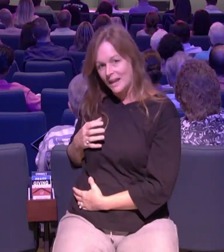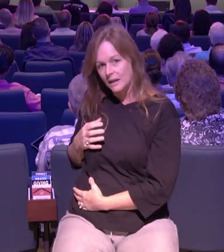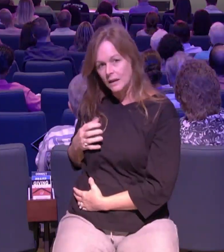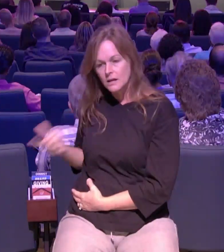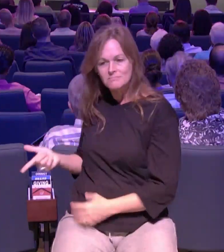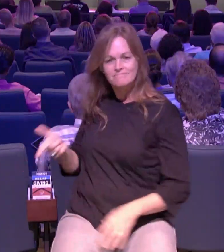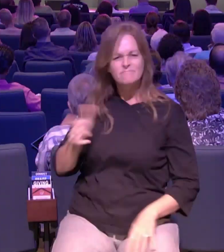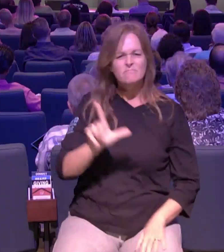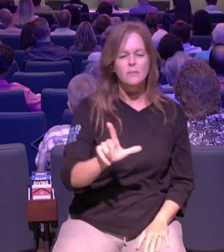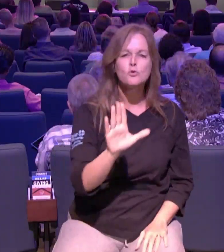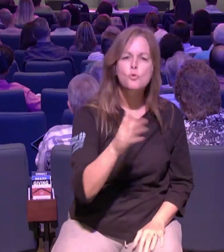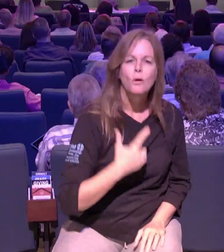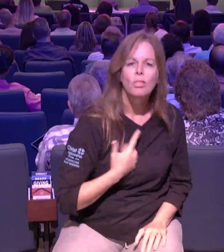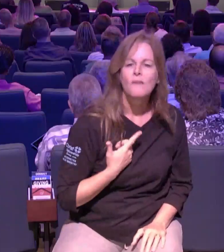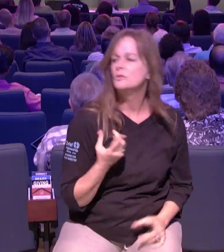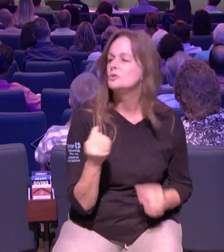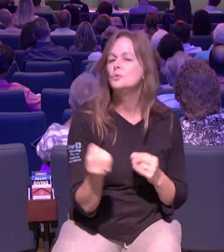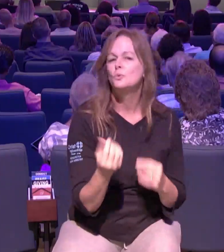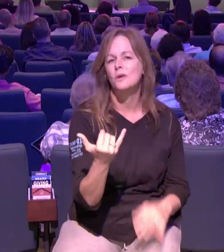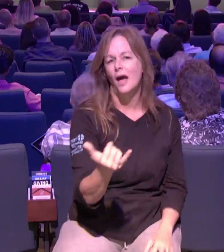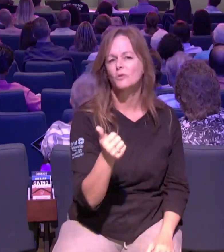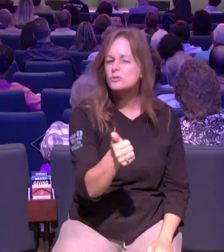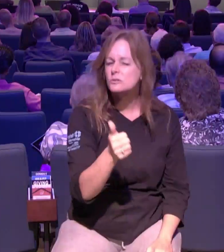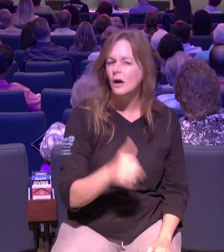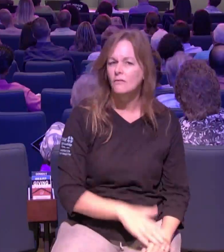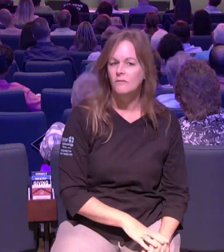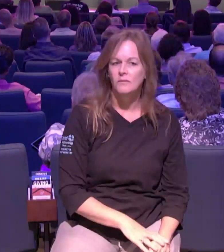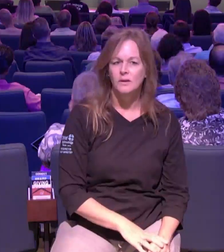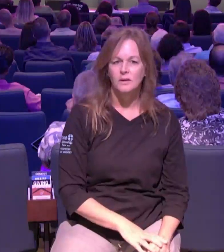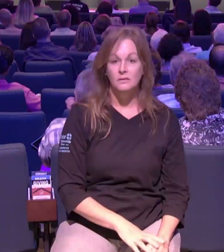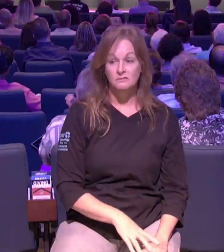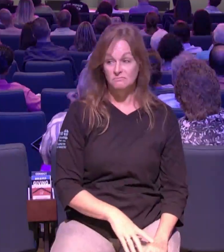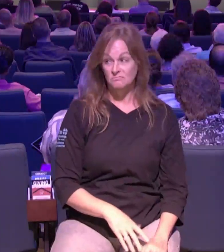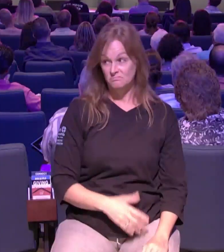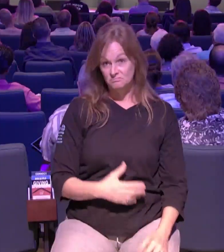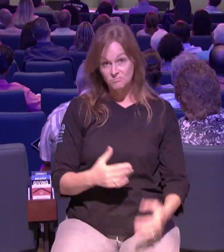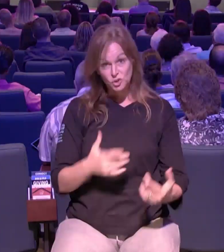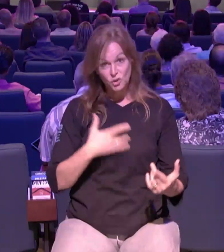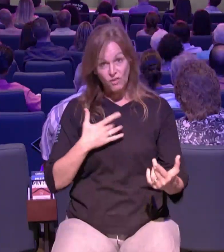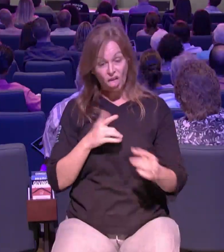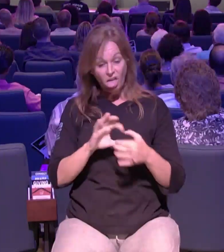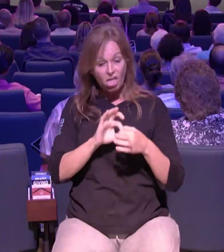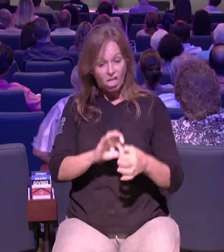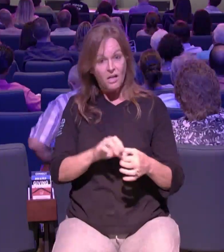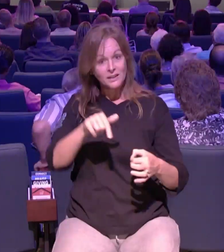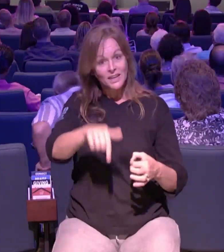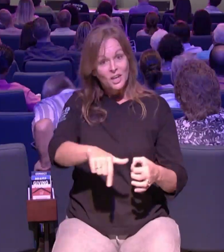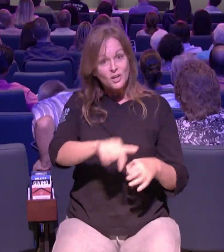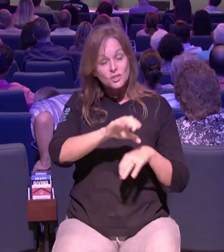if this is your church home and you don't serve or give it's really not your church it's your show you know bring popcorn next time